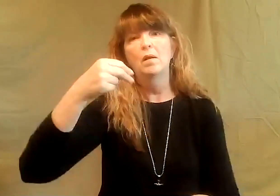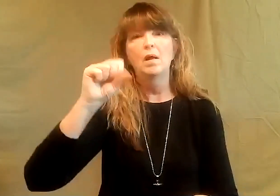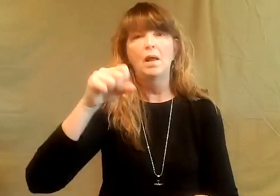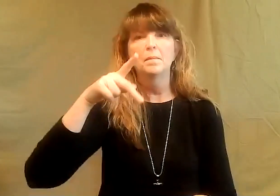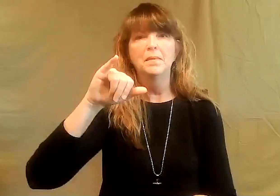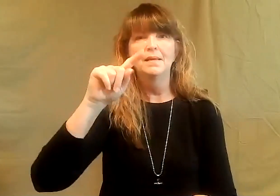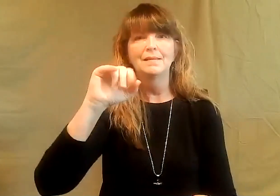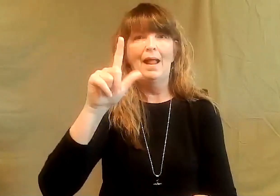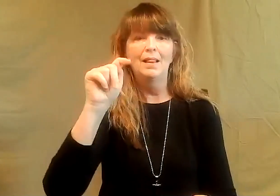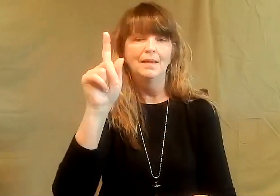norm